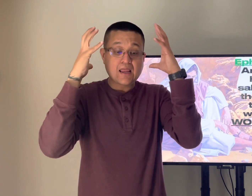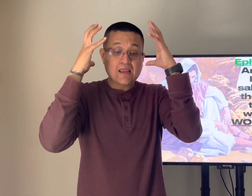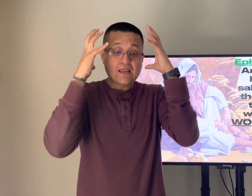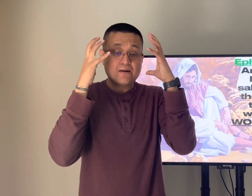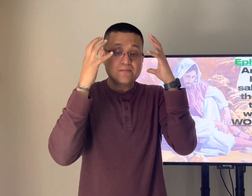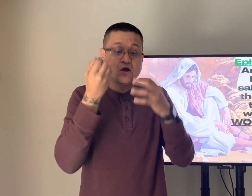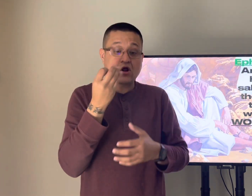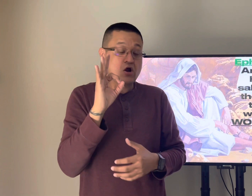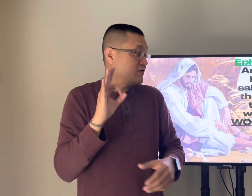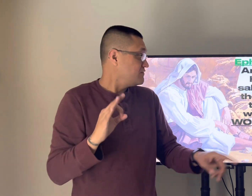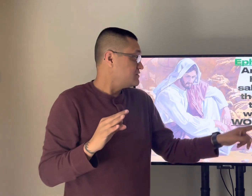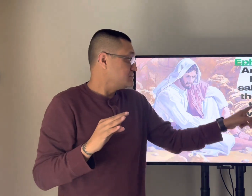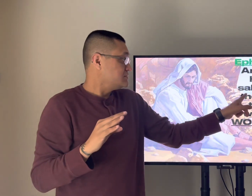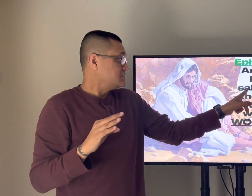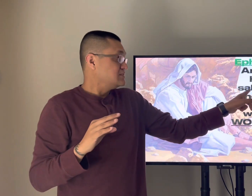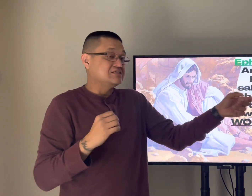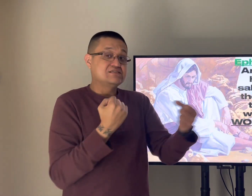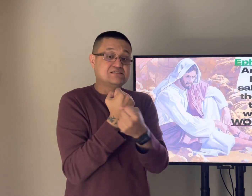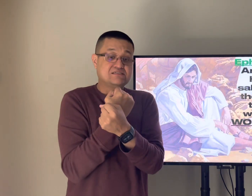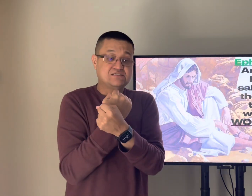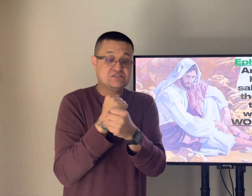it says and take the helmet of salvation